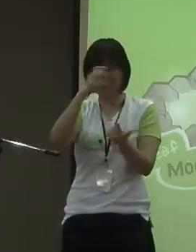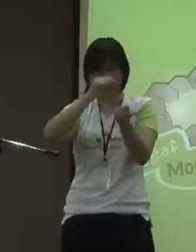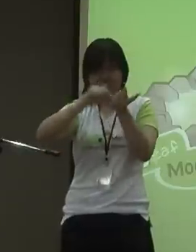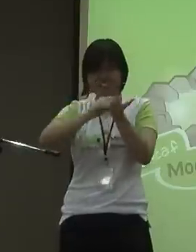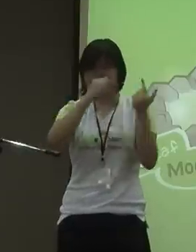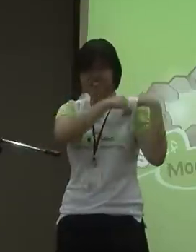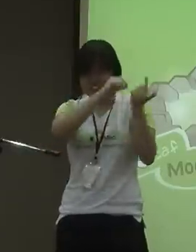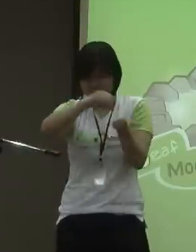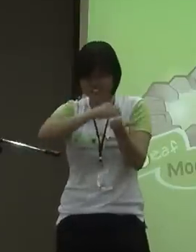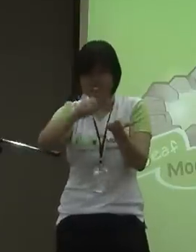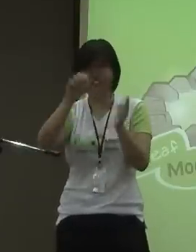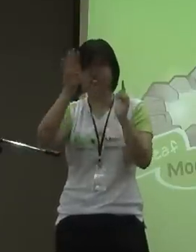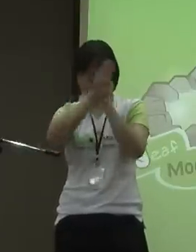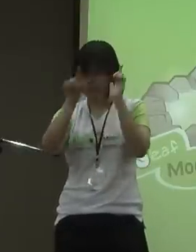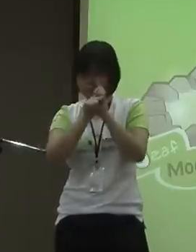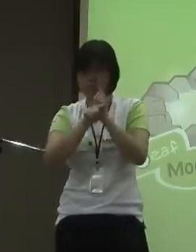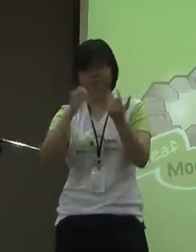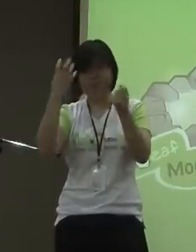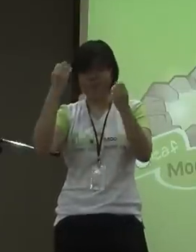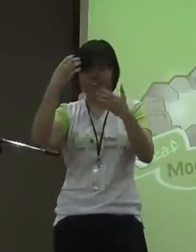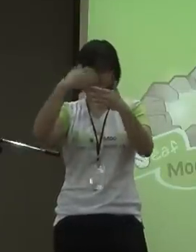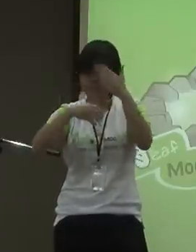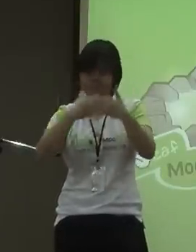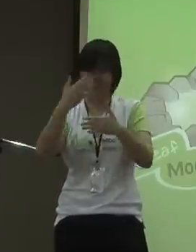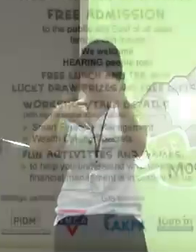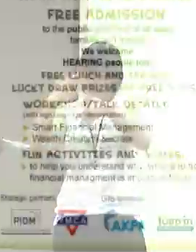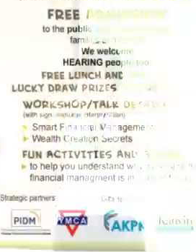for the video information that we put here.